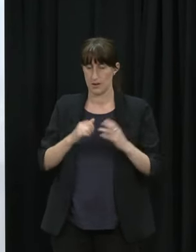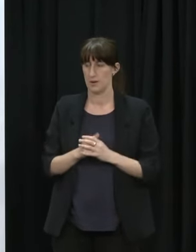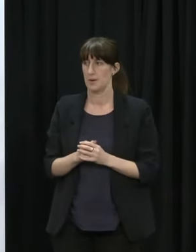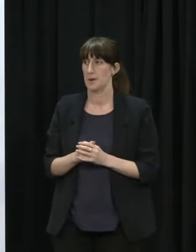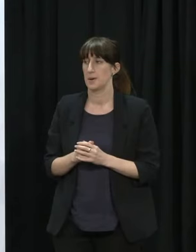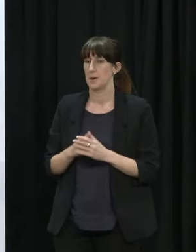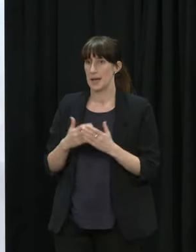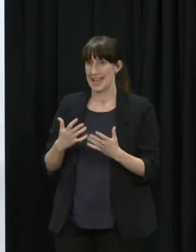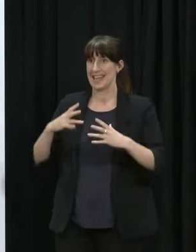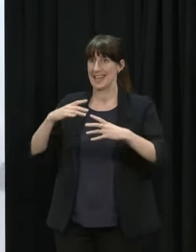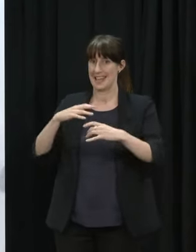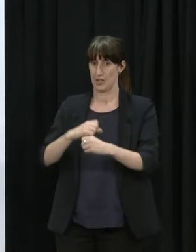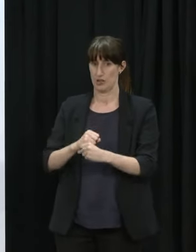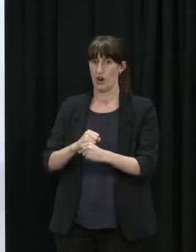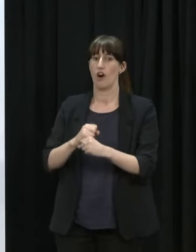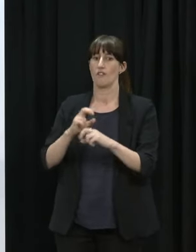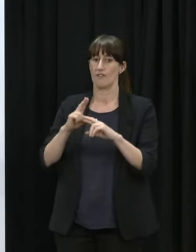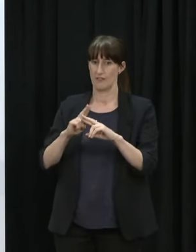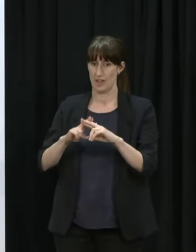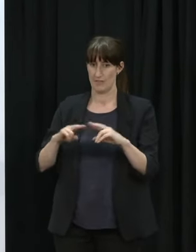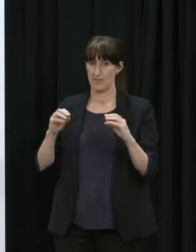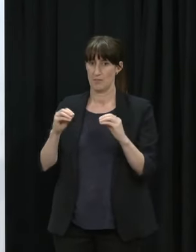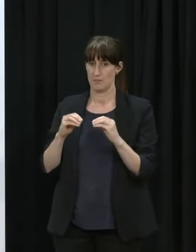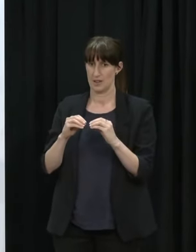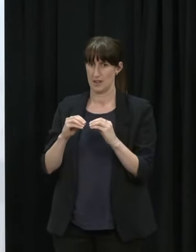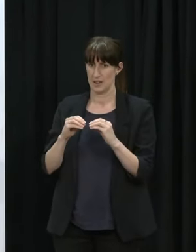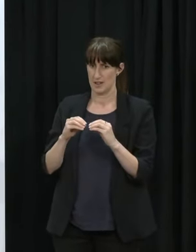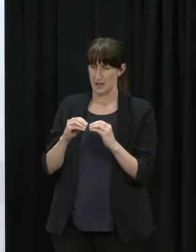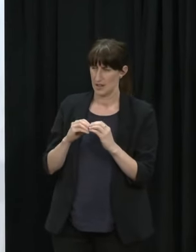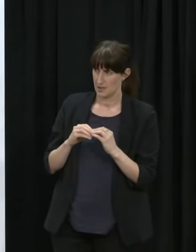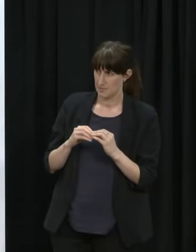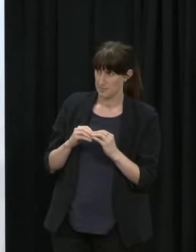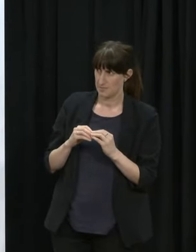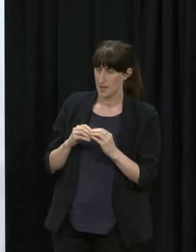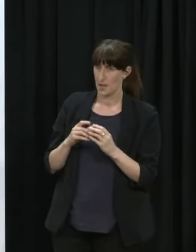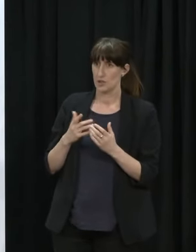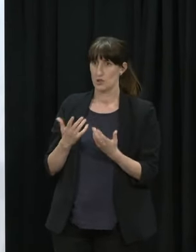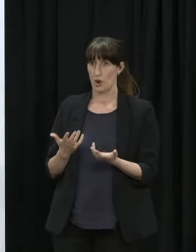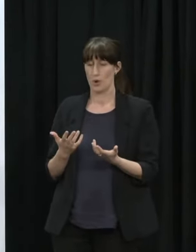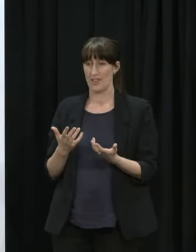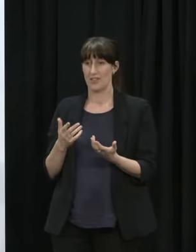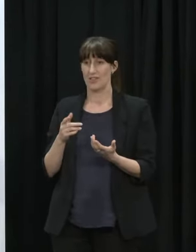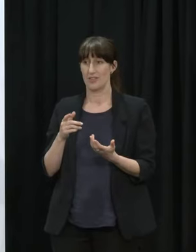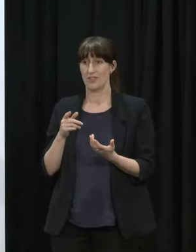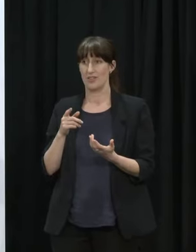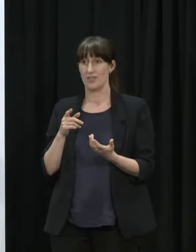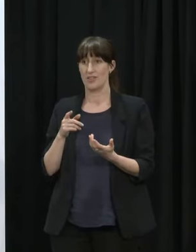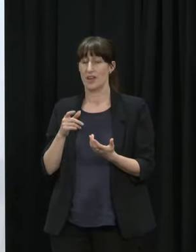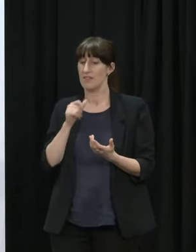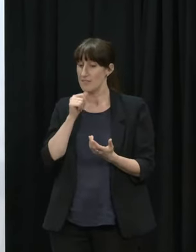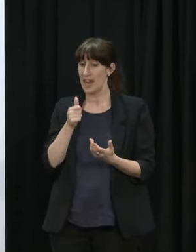be the default for those coming into the country who are New Zealand citizens who have a place where home isolate